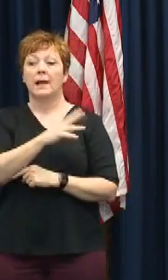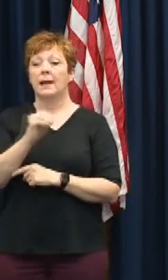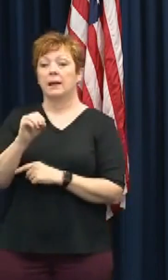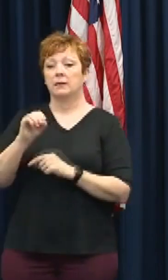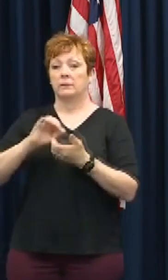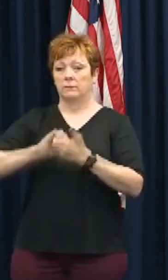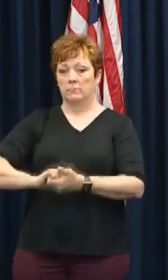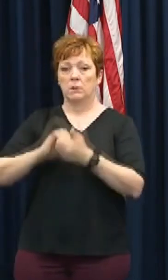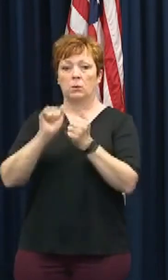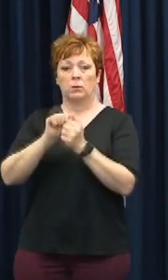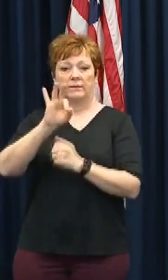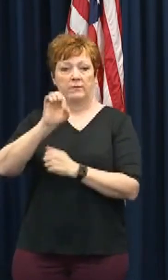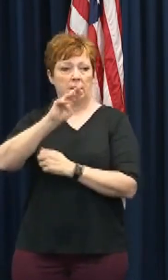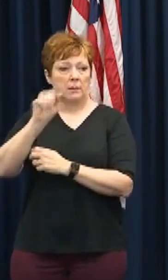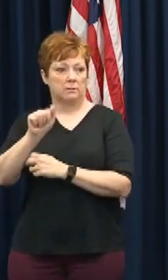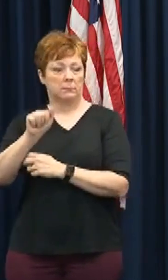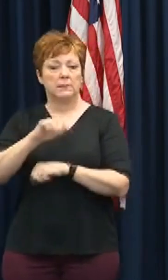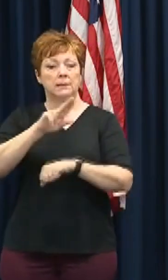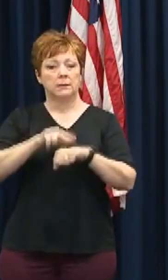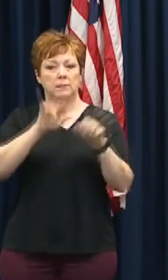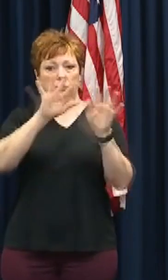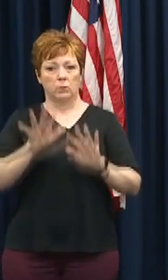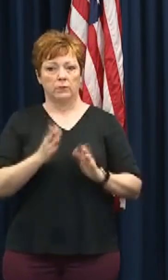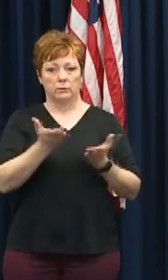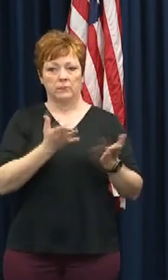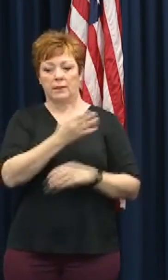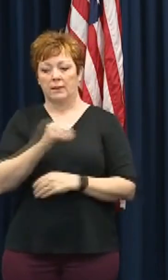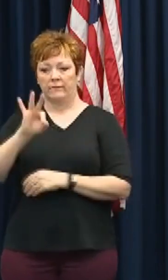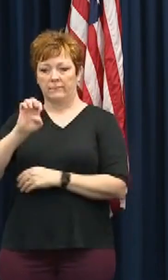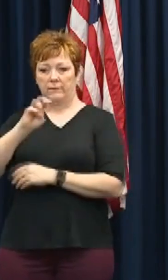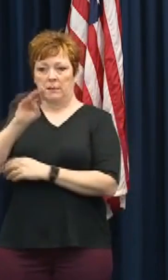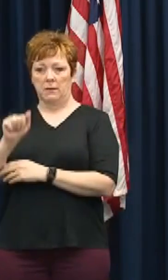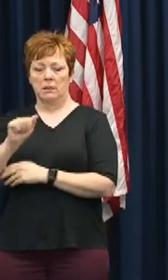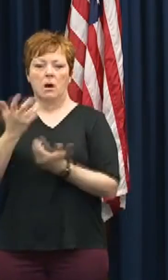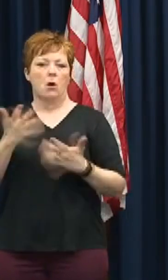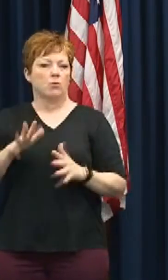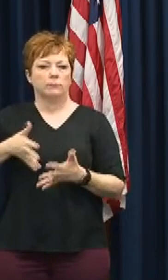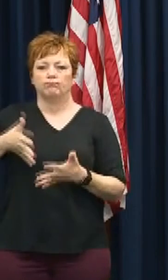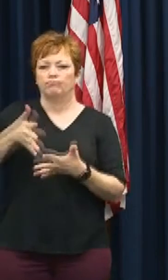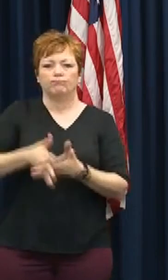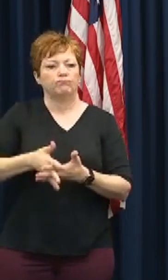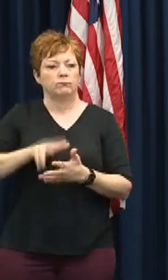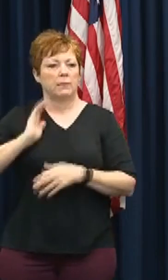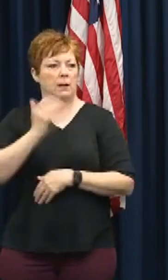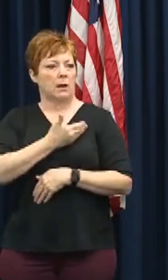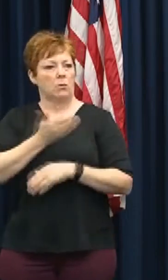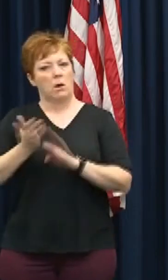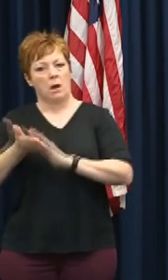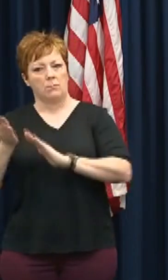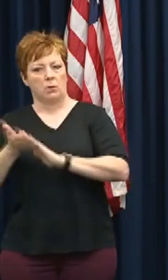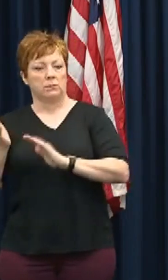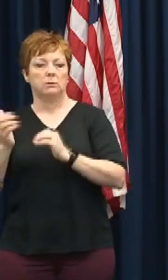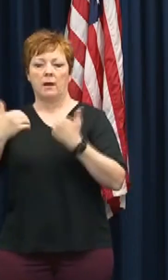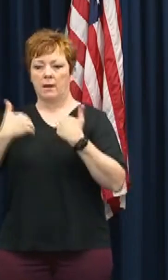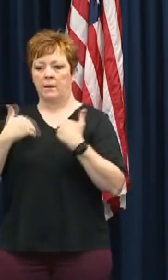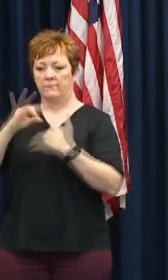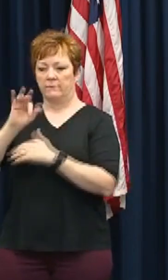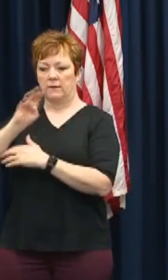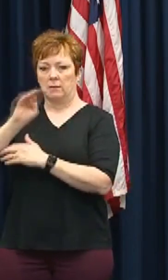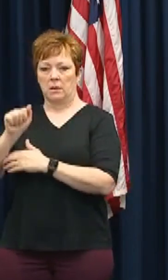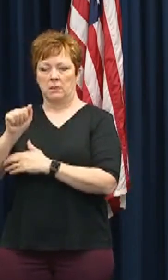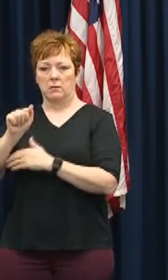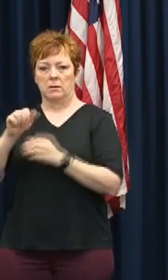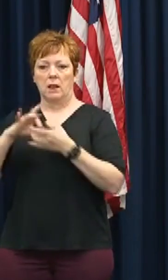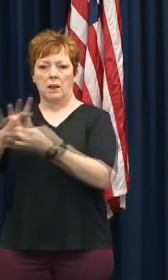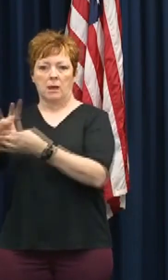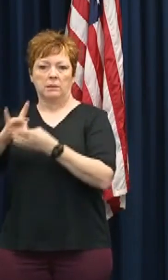The National Weather Service and FEMA are already embedded into our operations with a FEMA liaison officer, a coordination